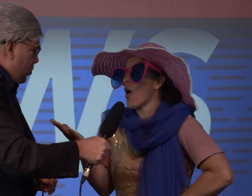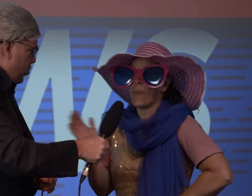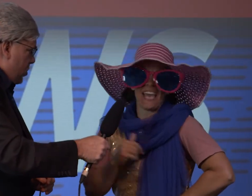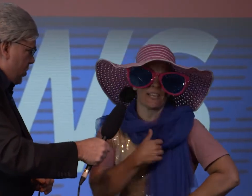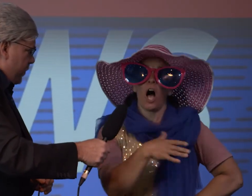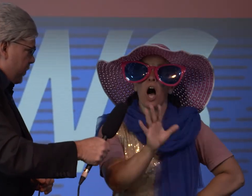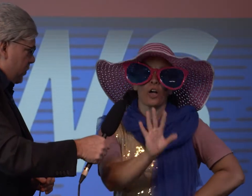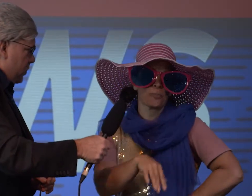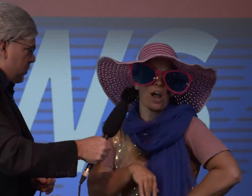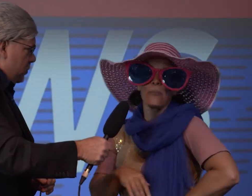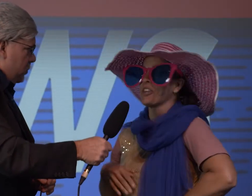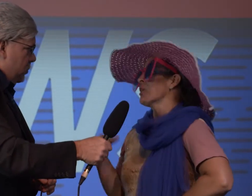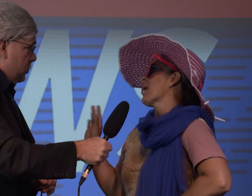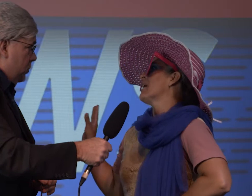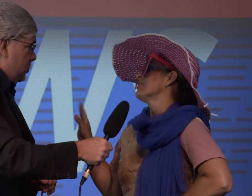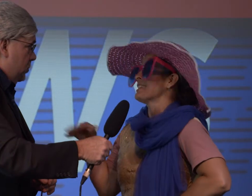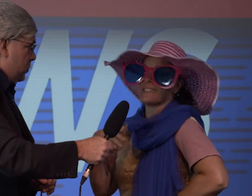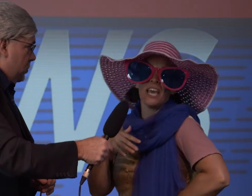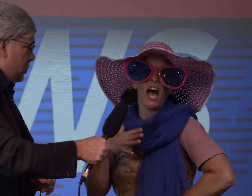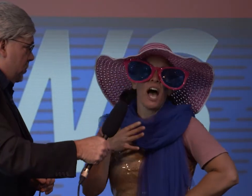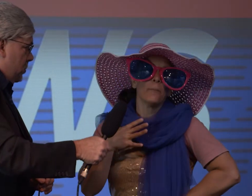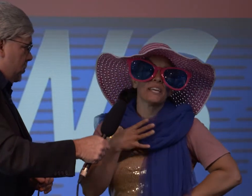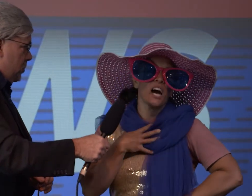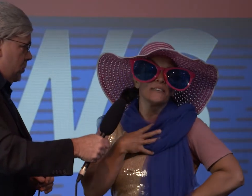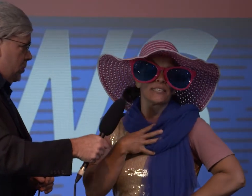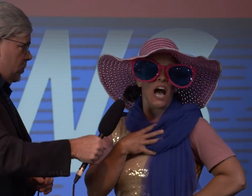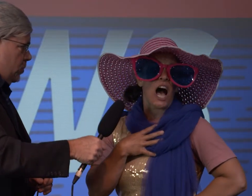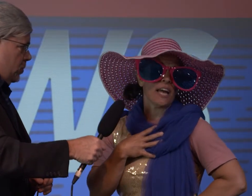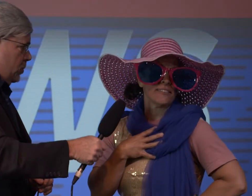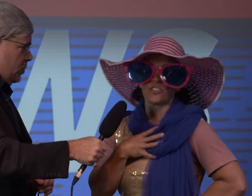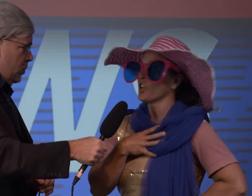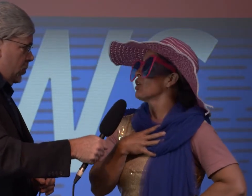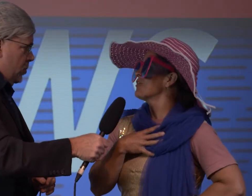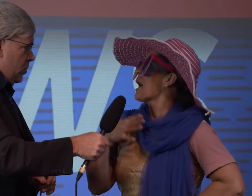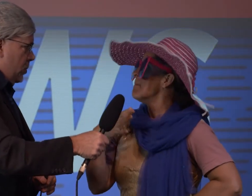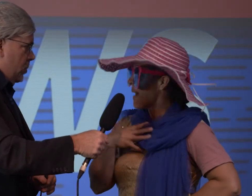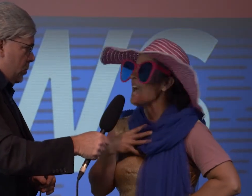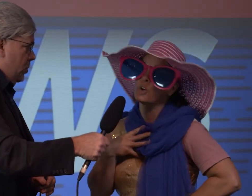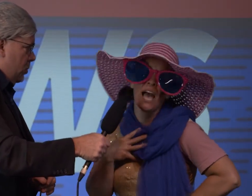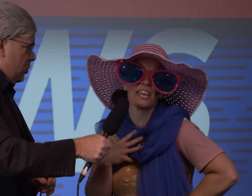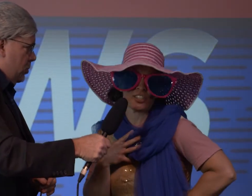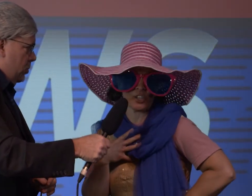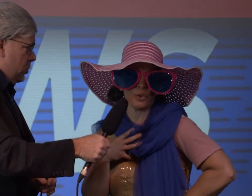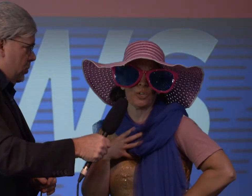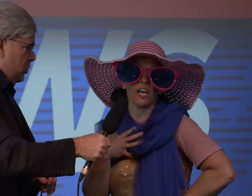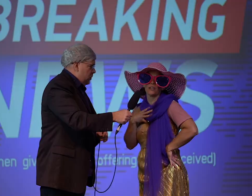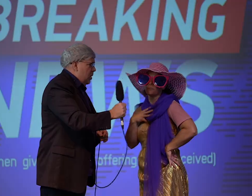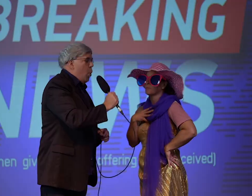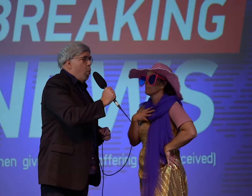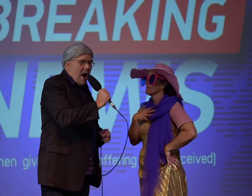home and all the property around it because God deserves my gratitude